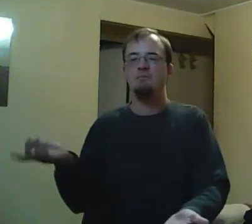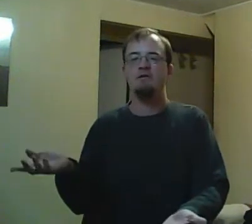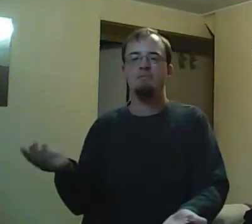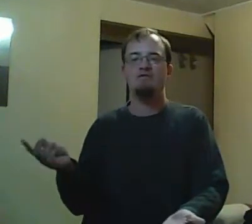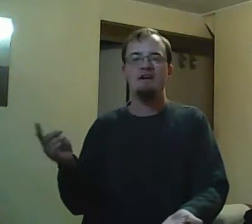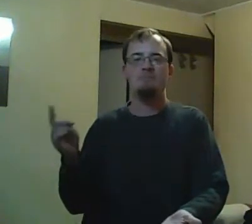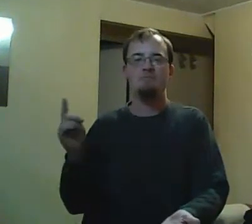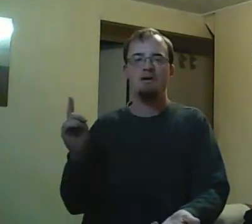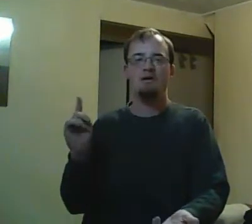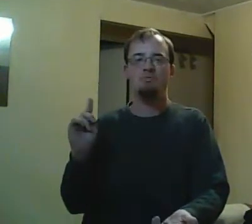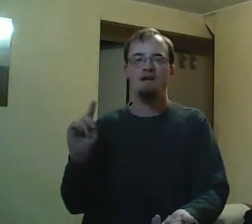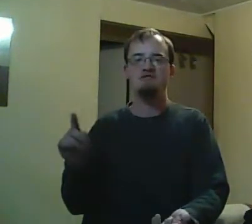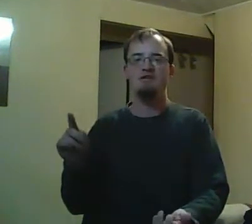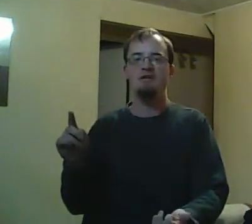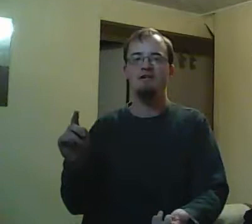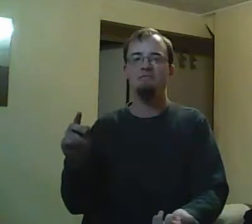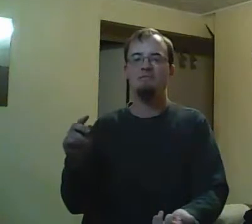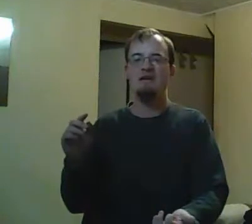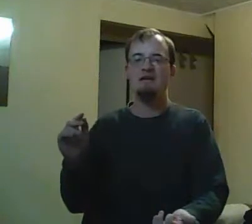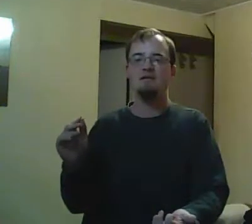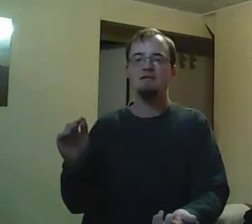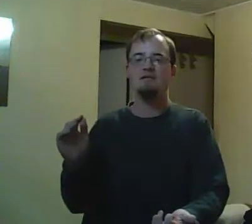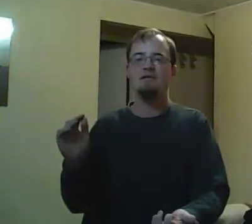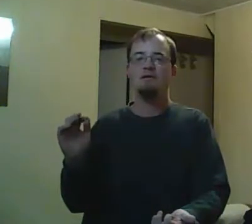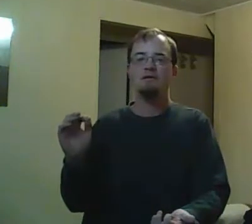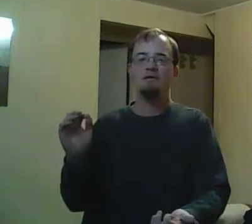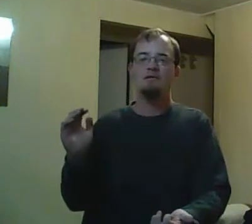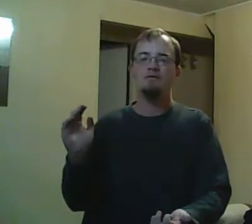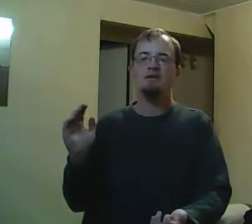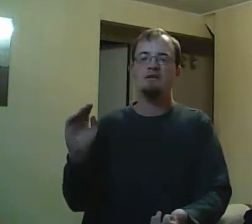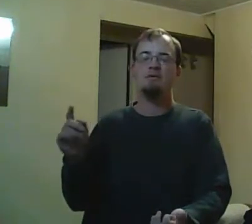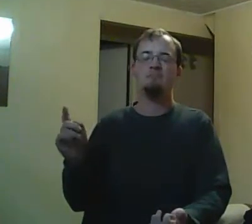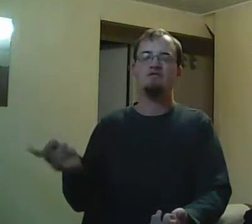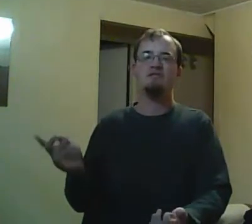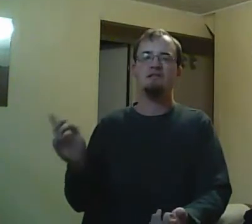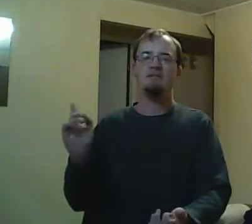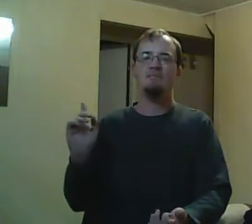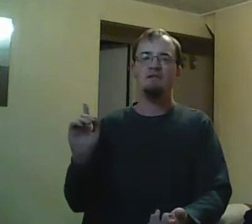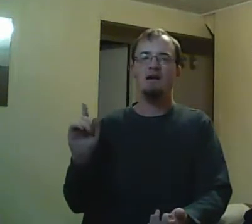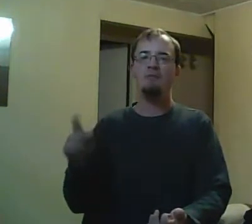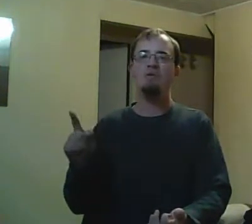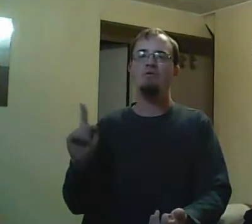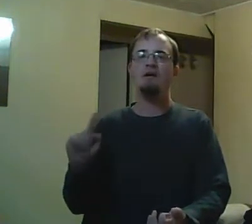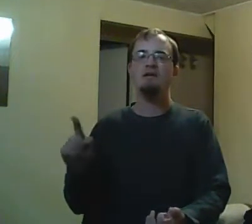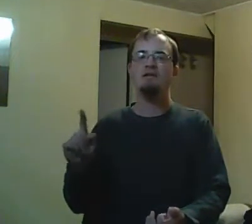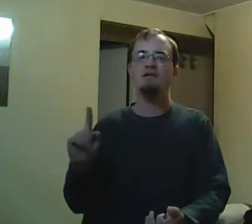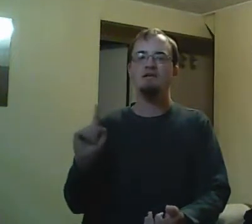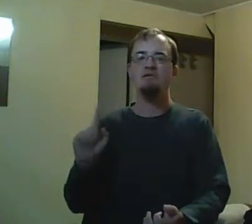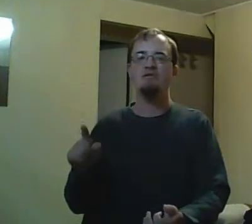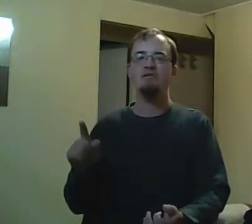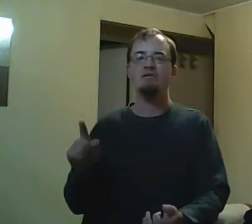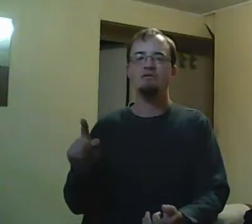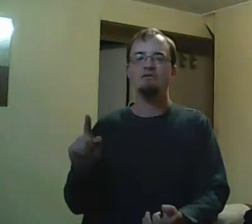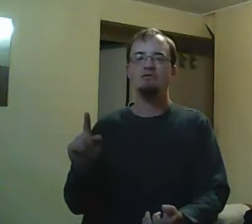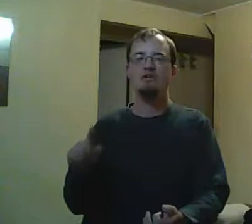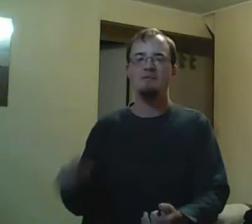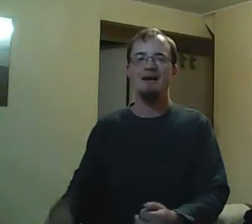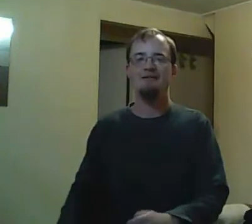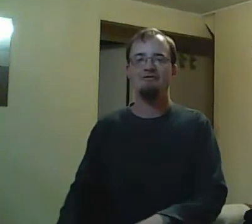to grief counselors, do that. And if you need to do some schoolwork, you can do that without any pressure because there's no classes. Sean